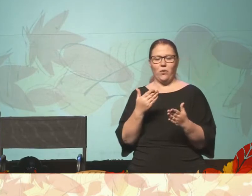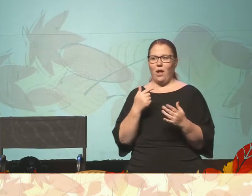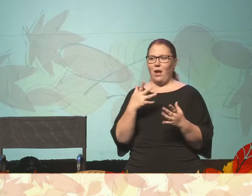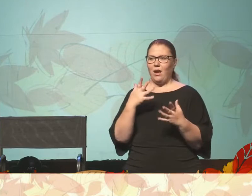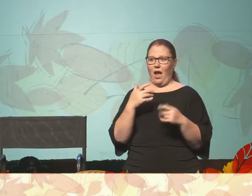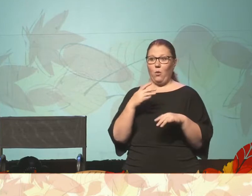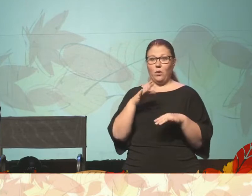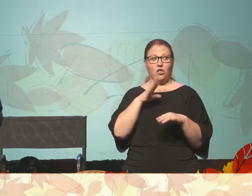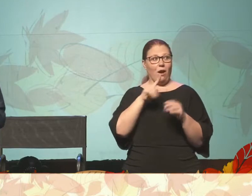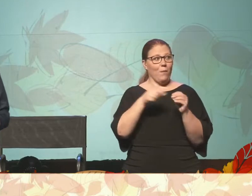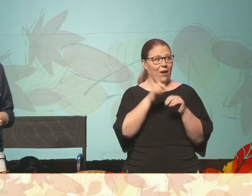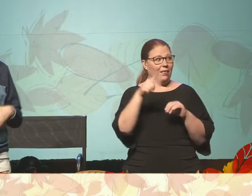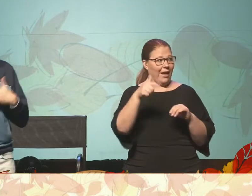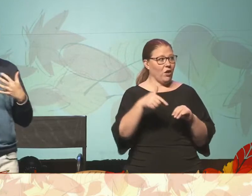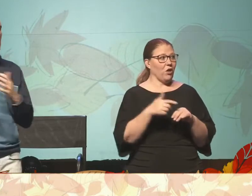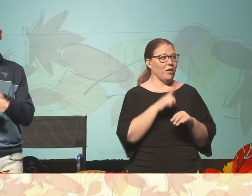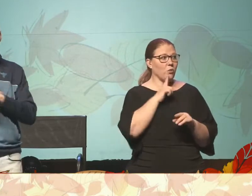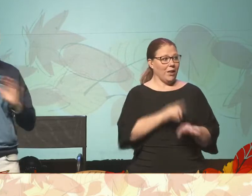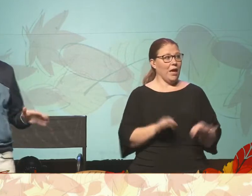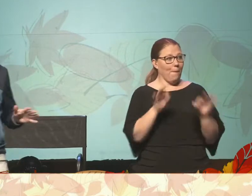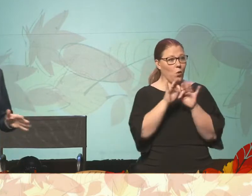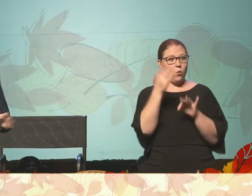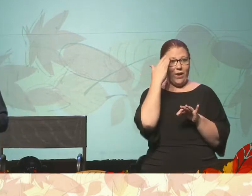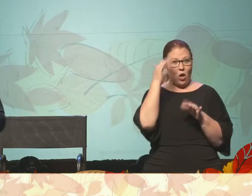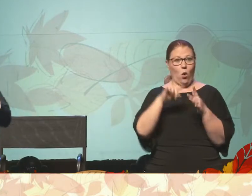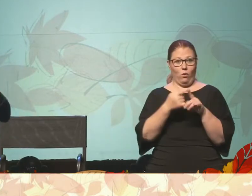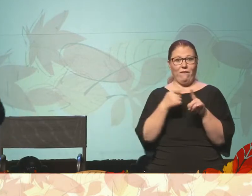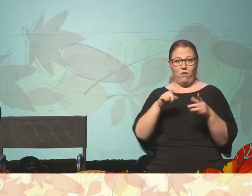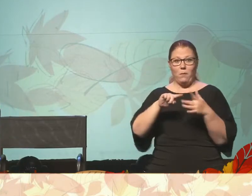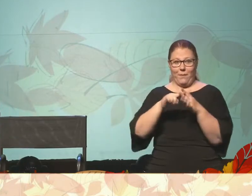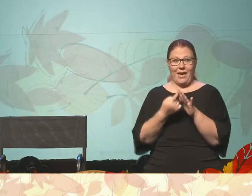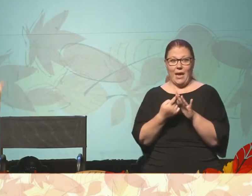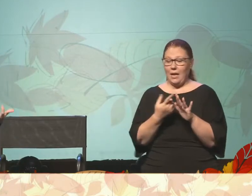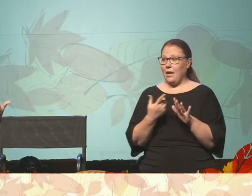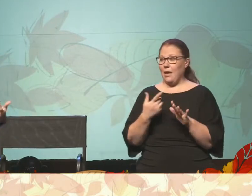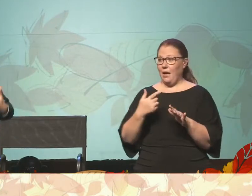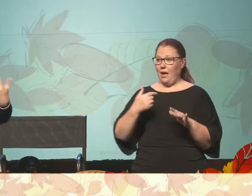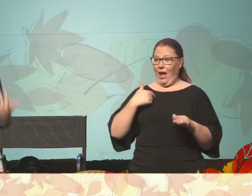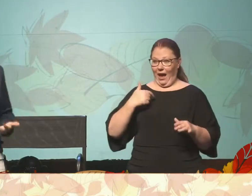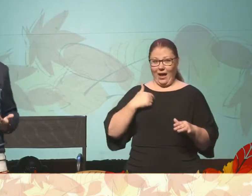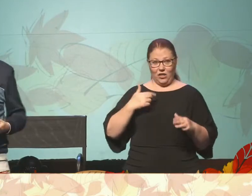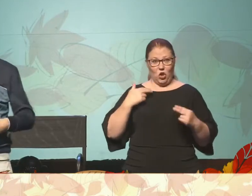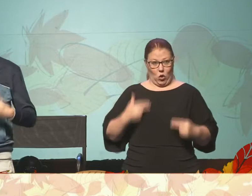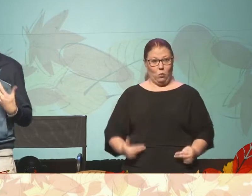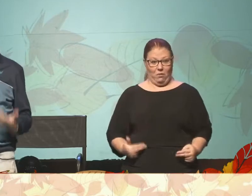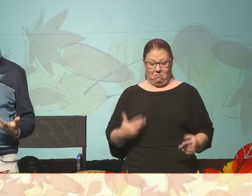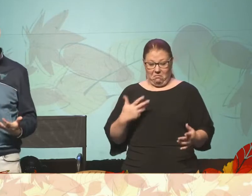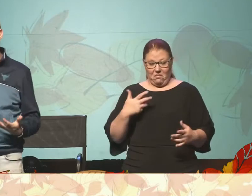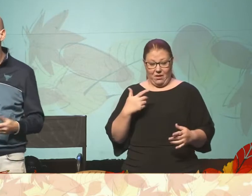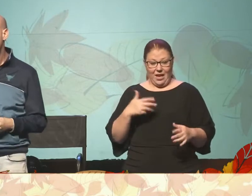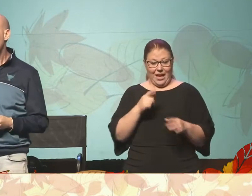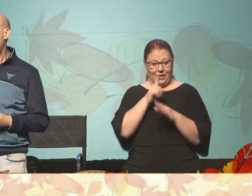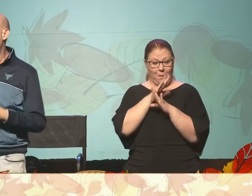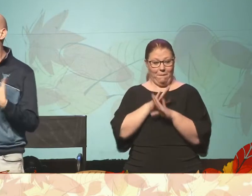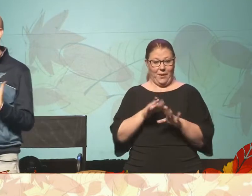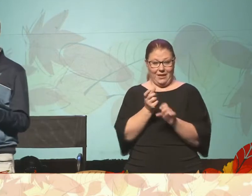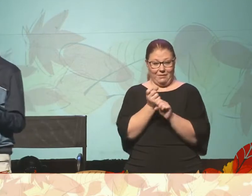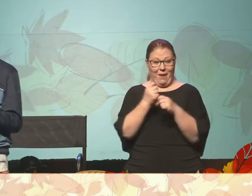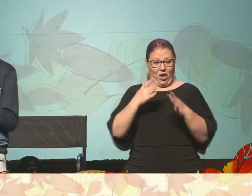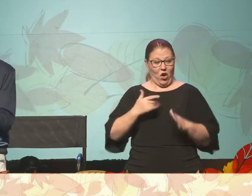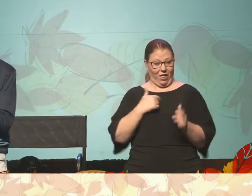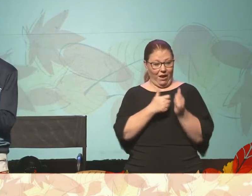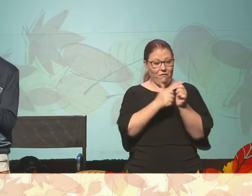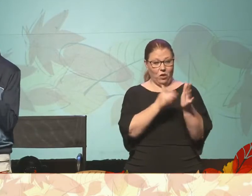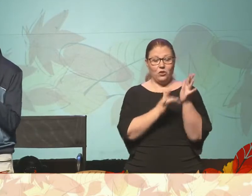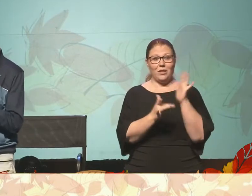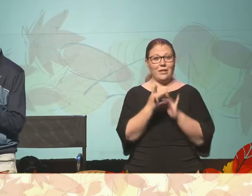I'll touch on this a little bit later, that it's important we know right from the beginning that I, as a human being, as a follower of Jesus, as a peacemaker, I'm not